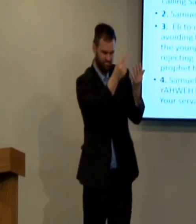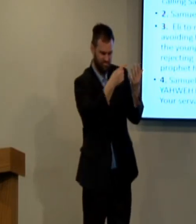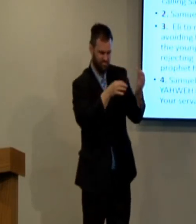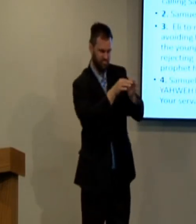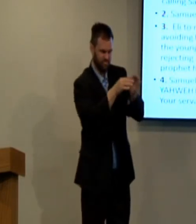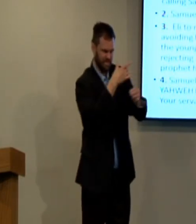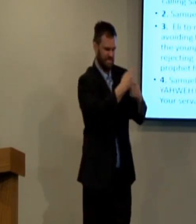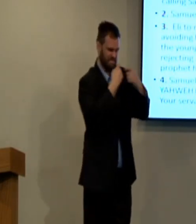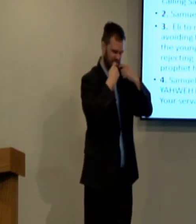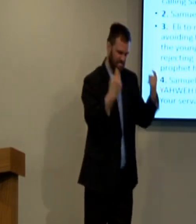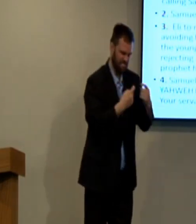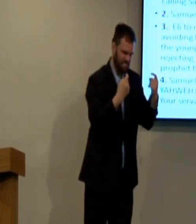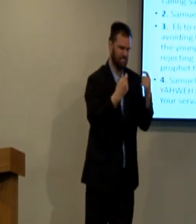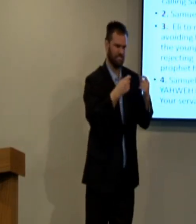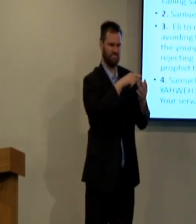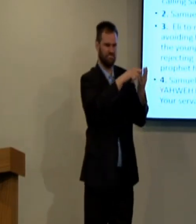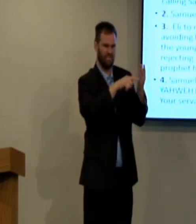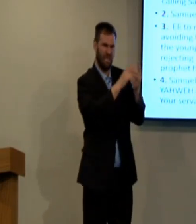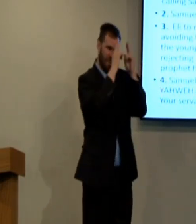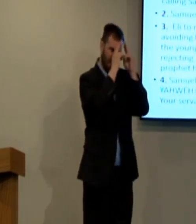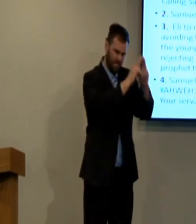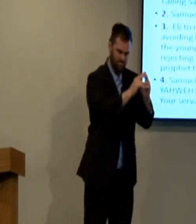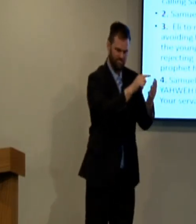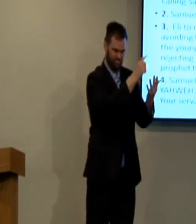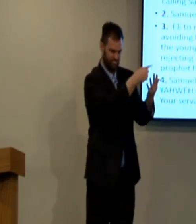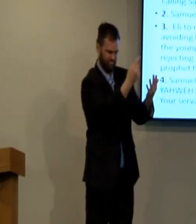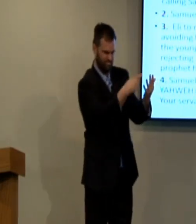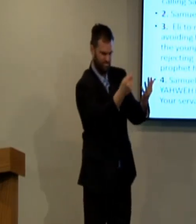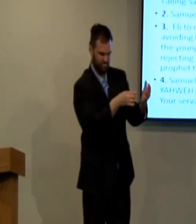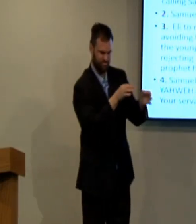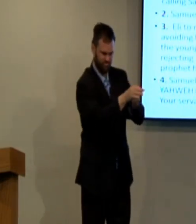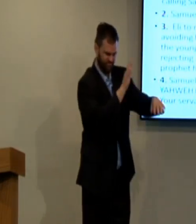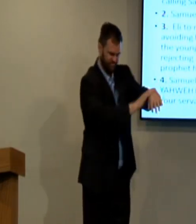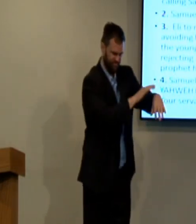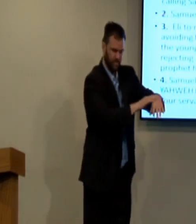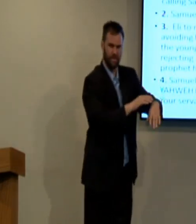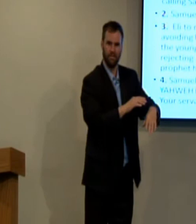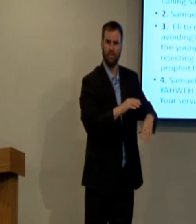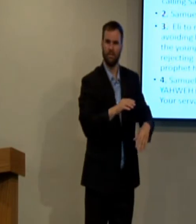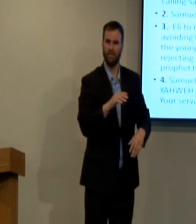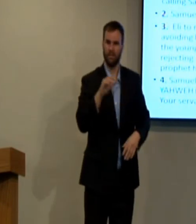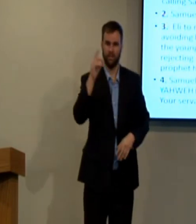In chapter 2, a prophet said that his family and his family would be cut off.